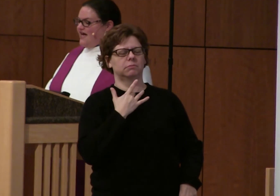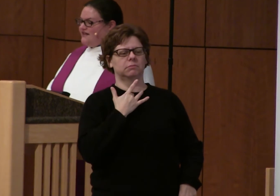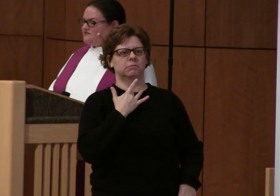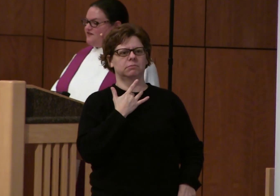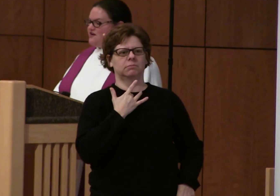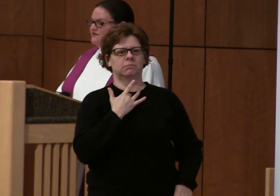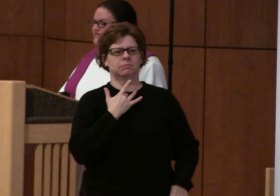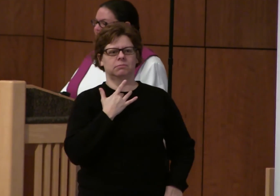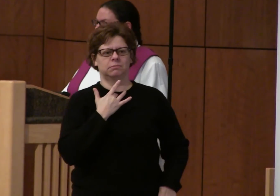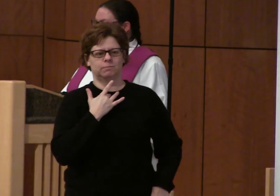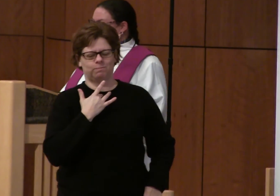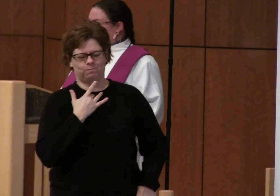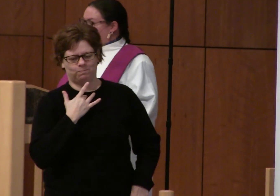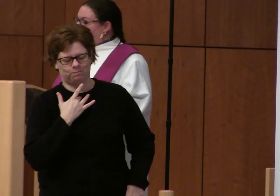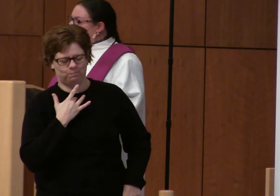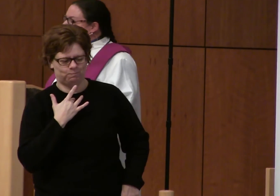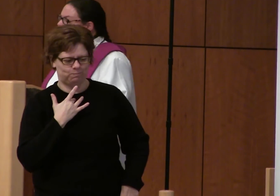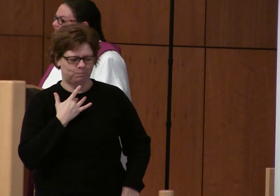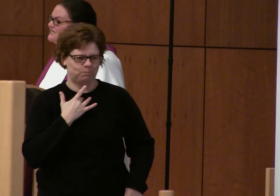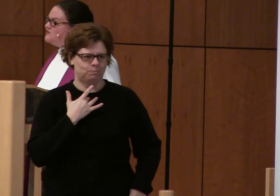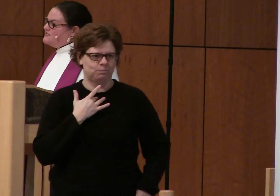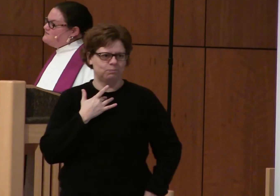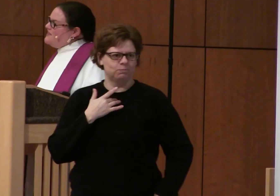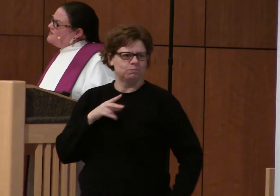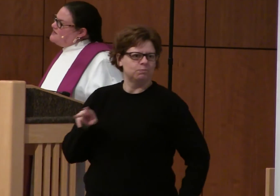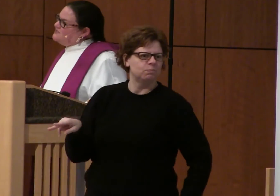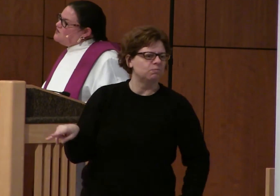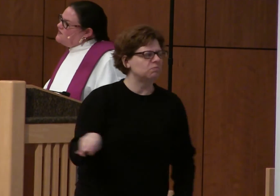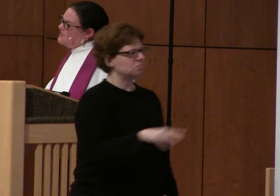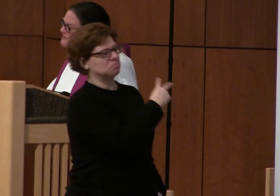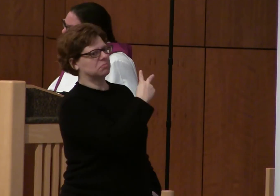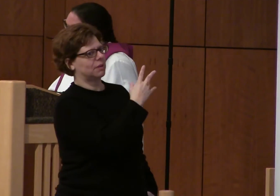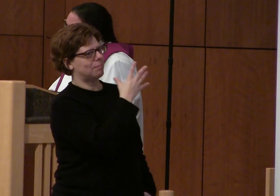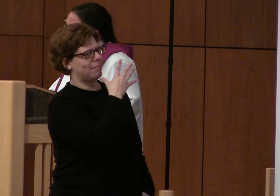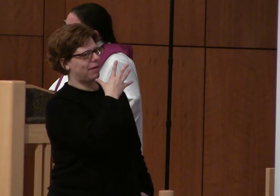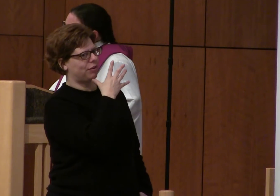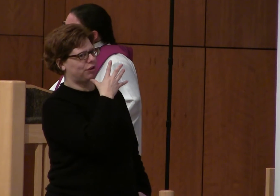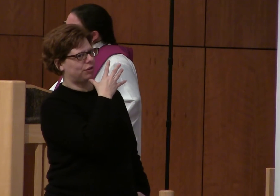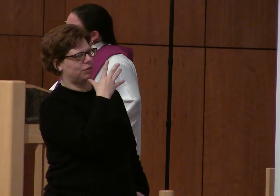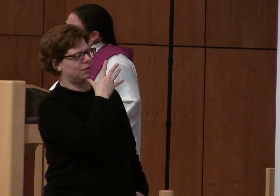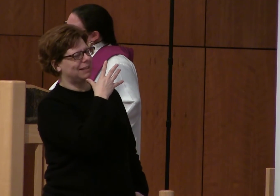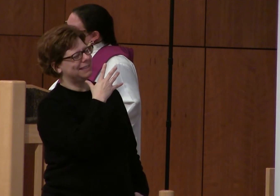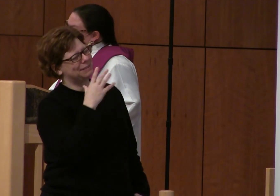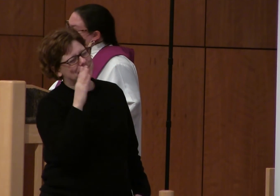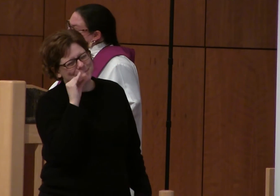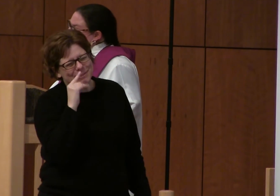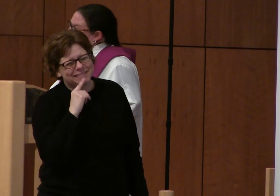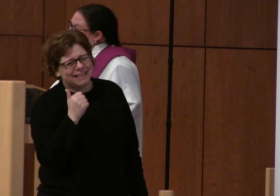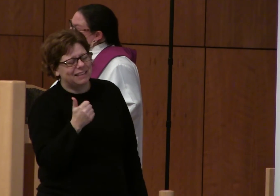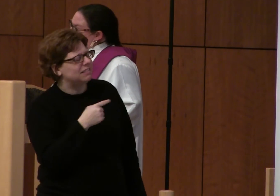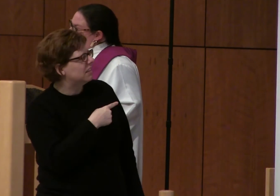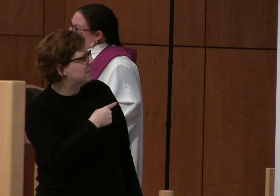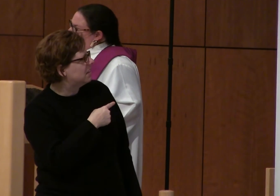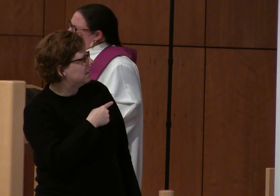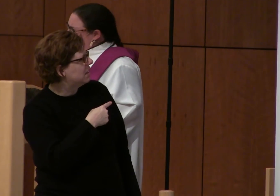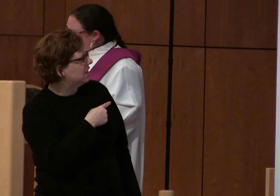And at that, as Frank would tell it, he turned his head to his mother as only a young boy can do and said,